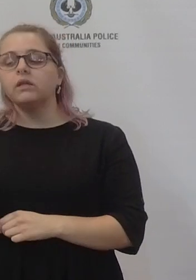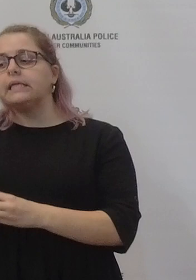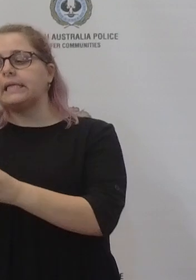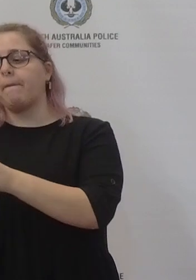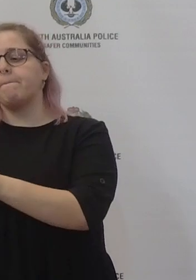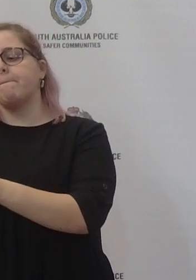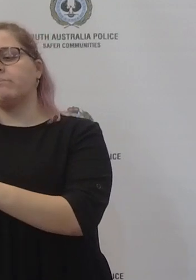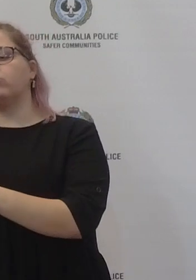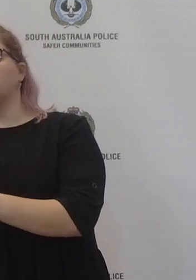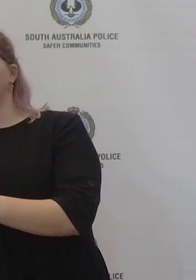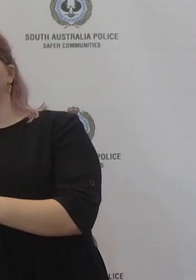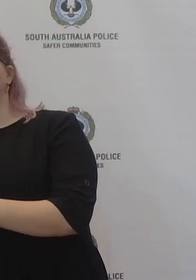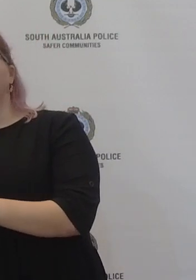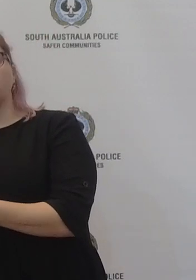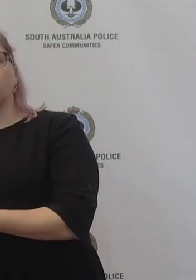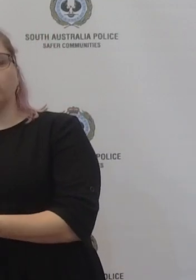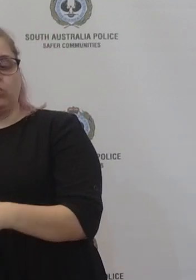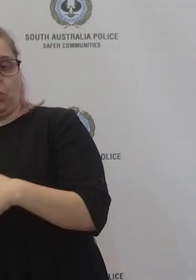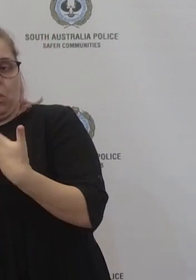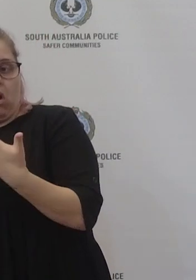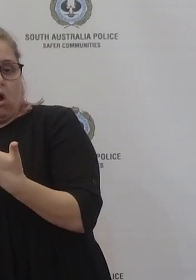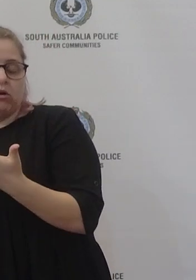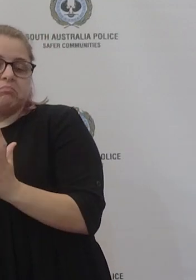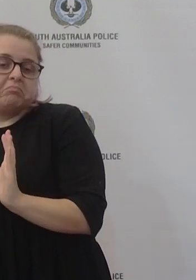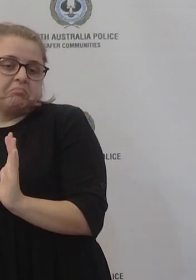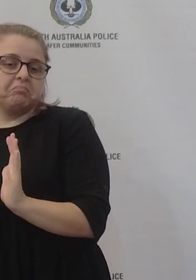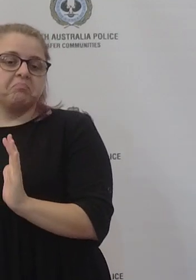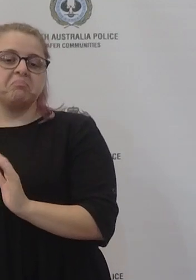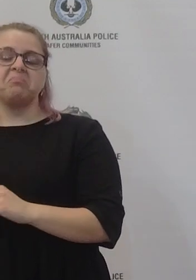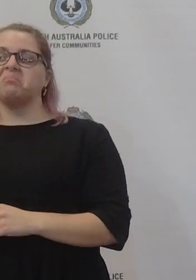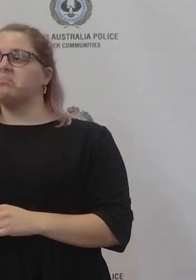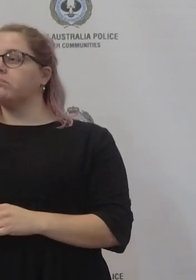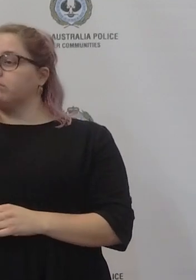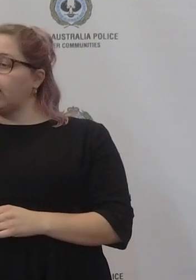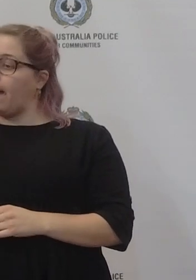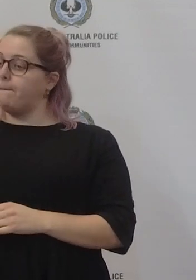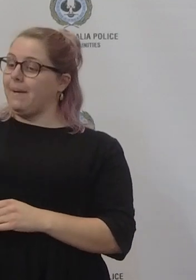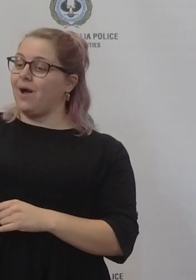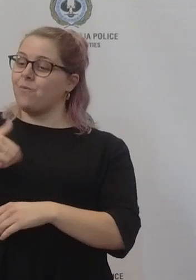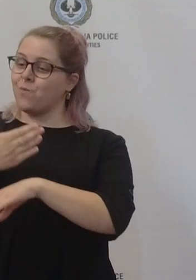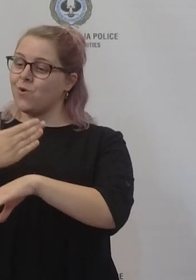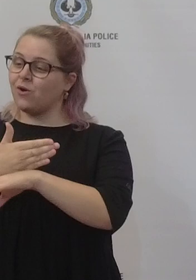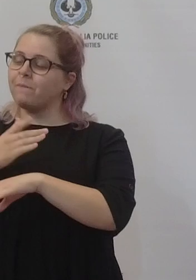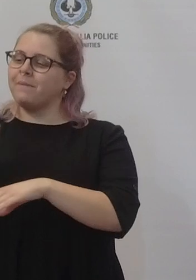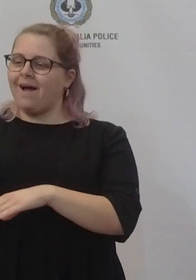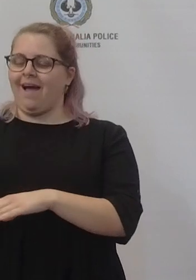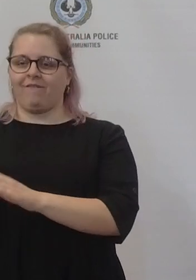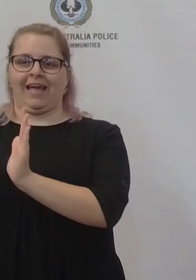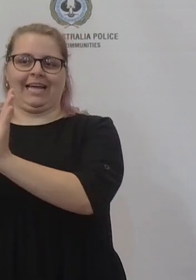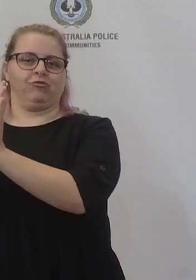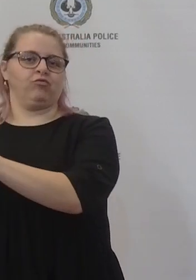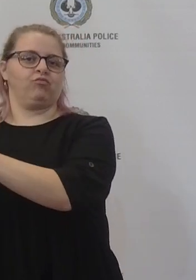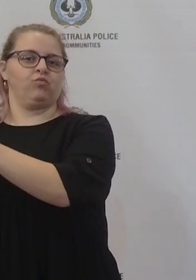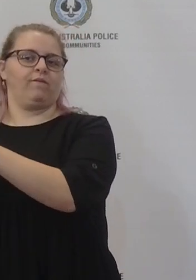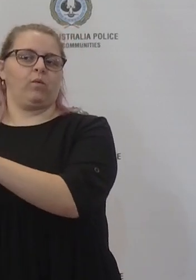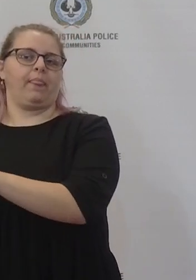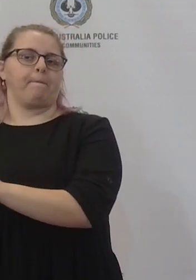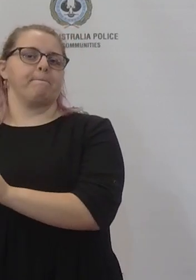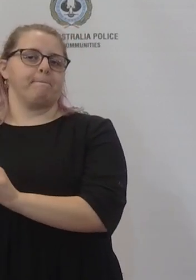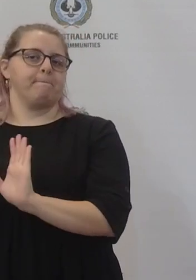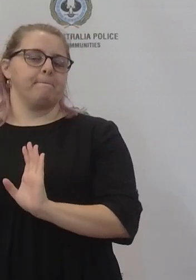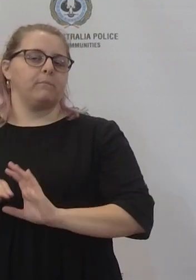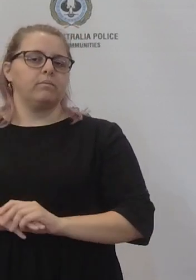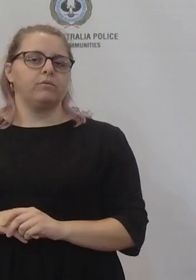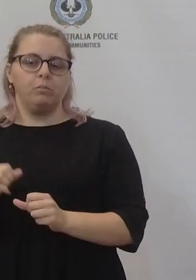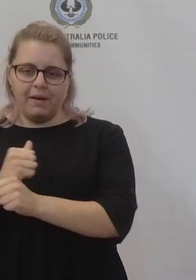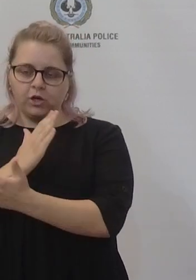choose not to and if they continue in their workplace there will be conditions put upon them to make it as safe as possible for our staff